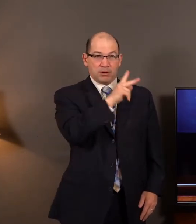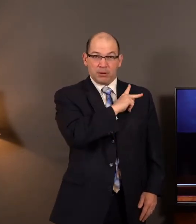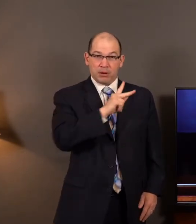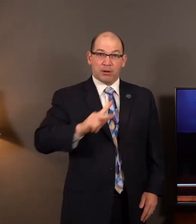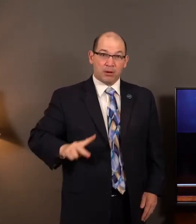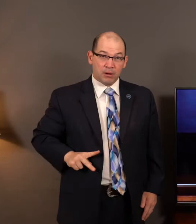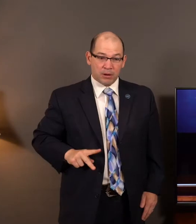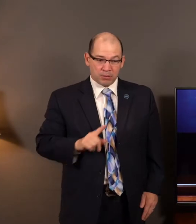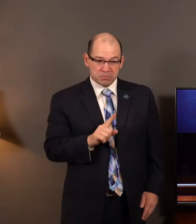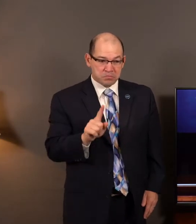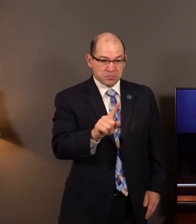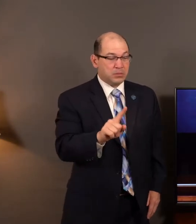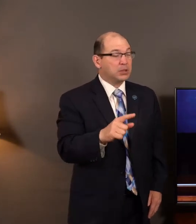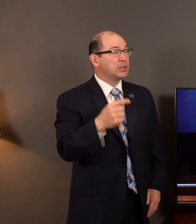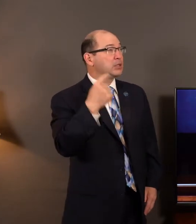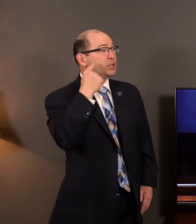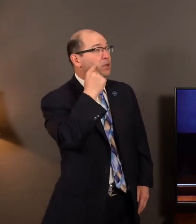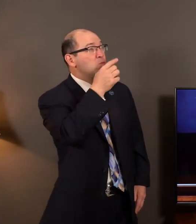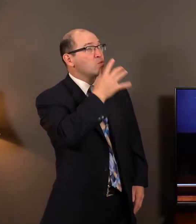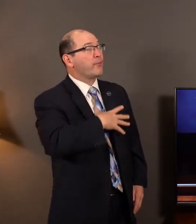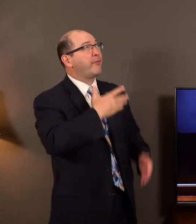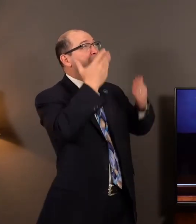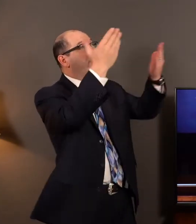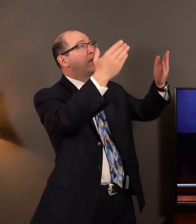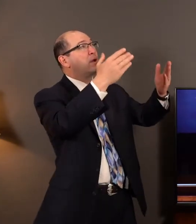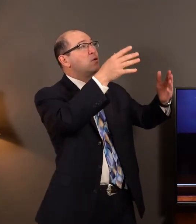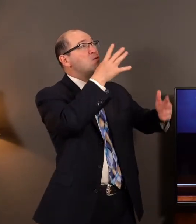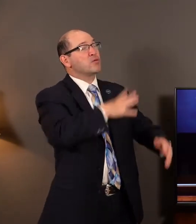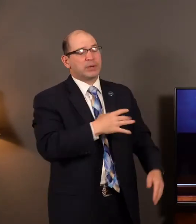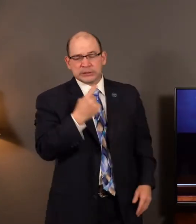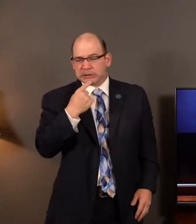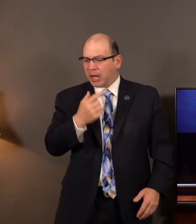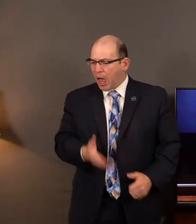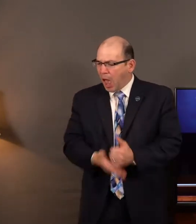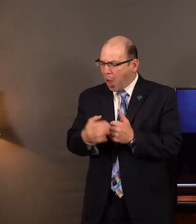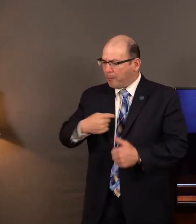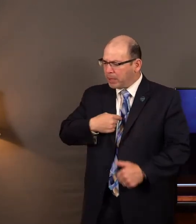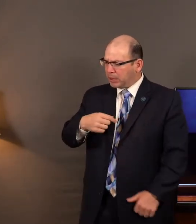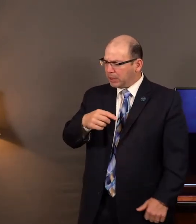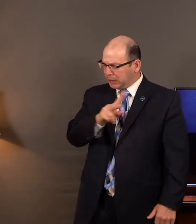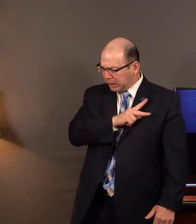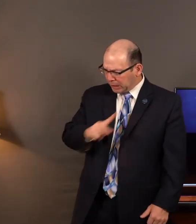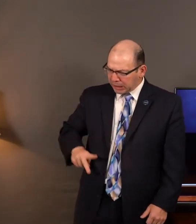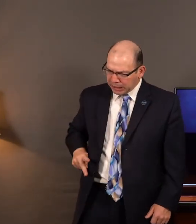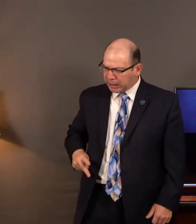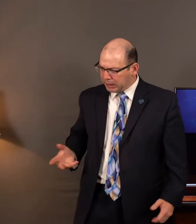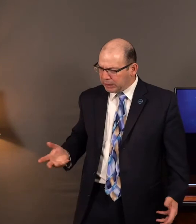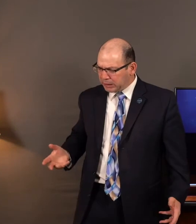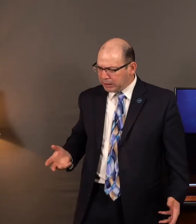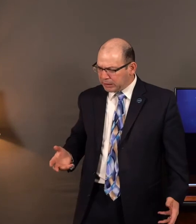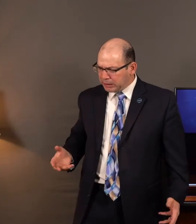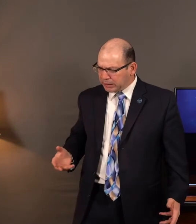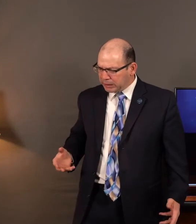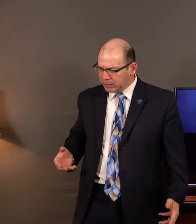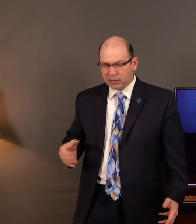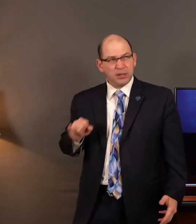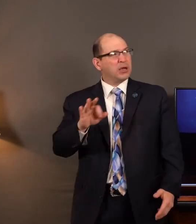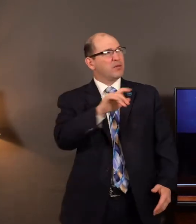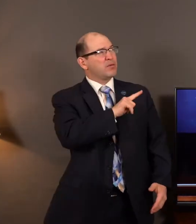there cried a woman unto him saying, Help me or help my Lord, O king. And he said, If the Lord do not help thee, when shall I